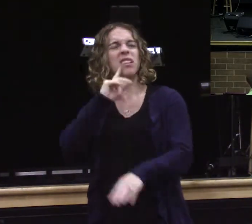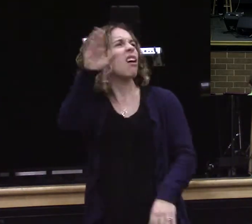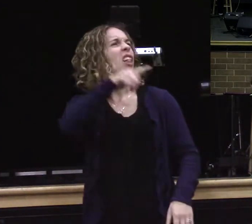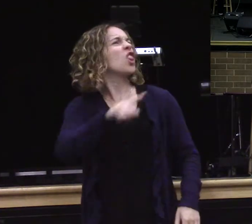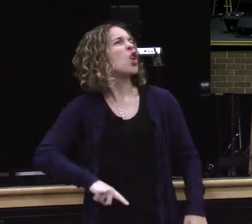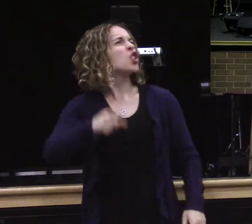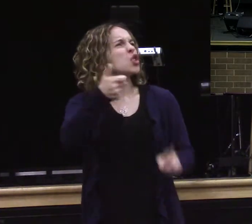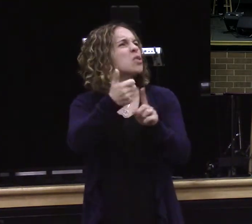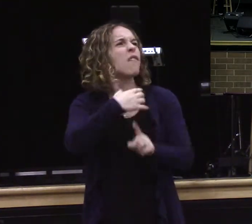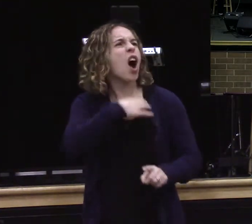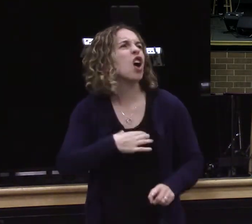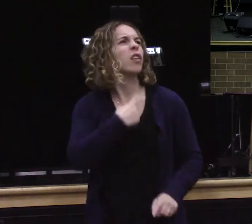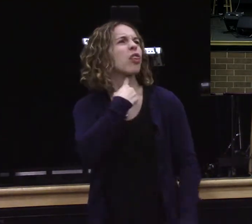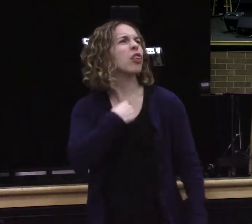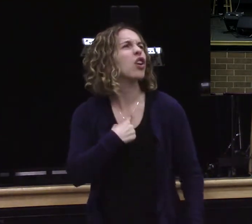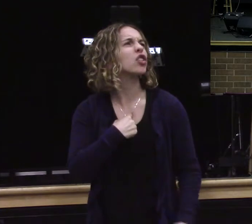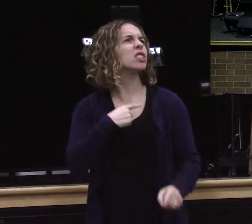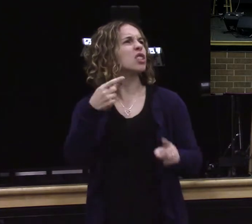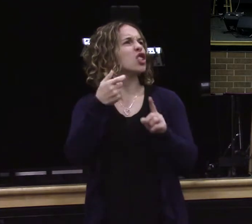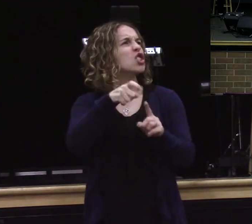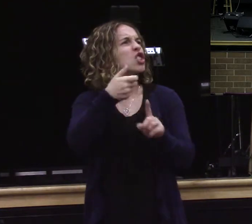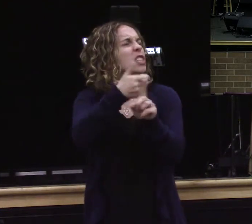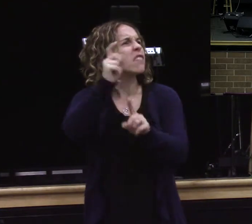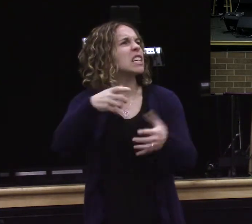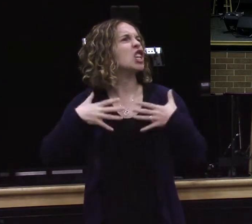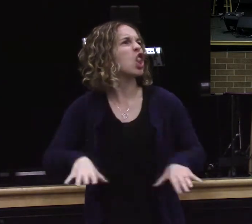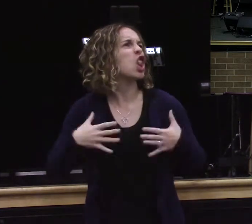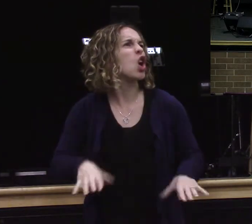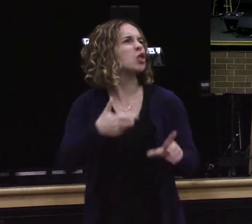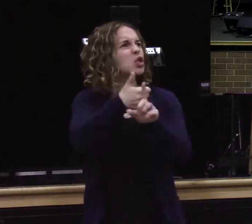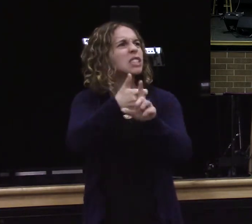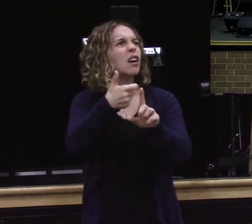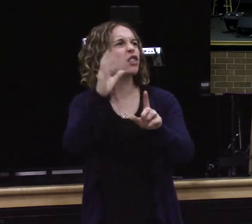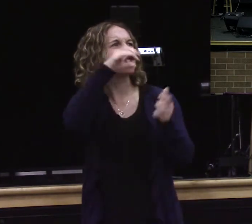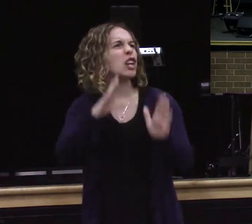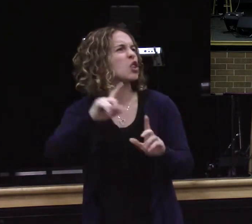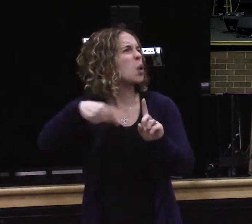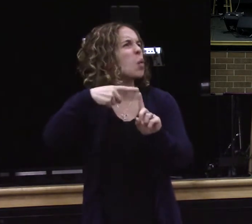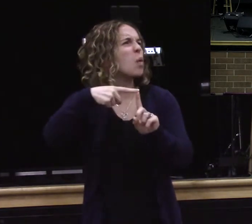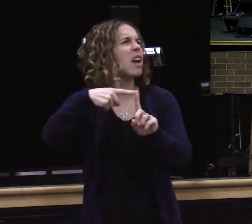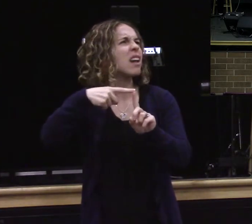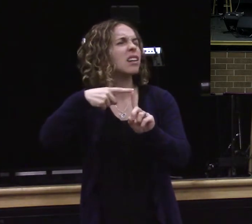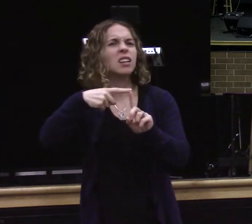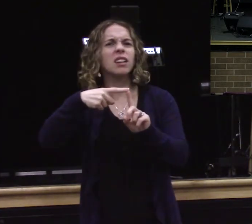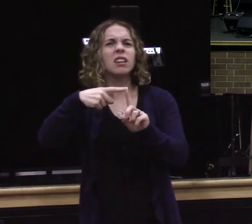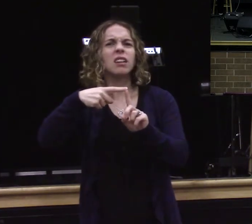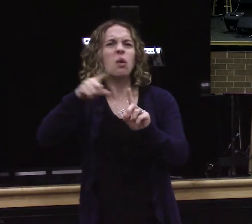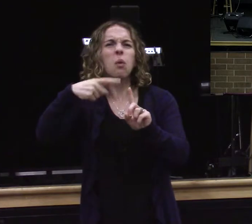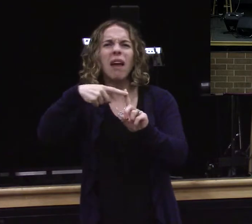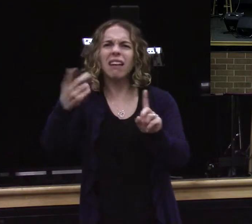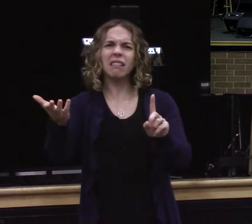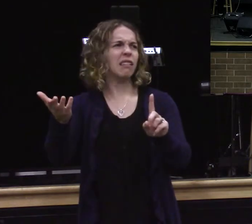you hungry. And feed you thirsty. And give you something to drink. When did we see you a stranger. And invite you in. Or needy and clothe you. Or